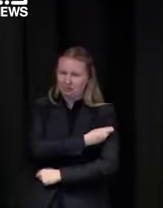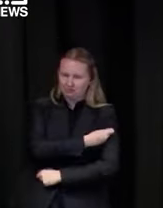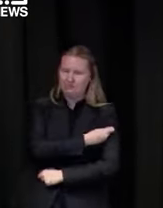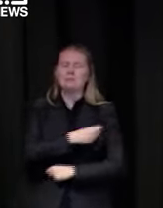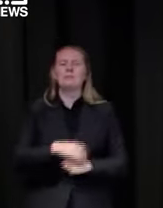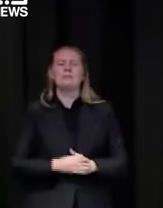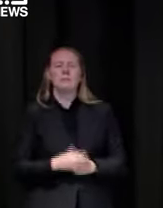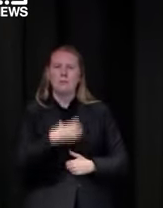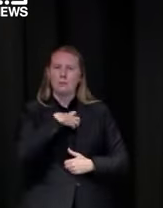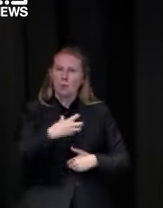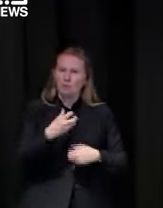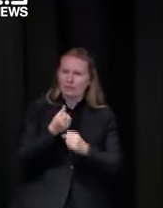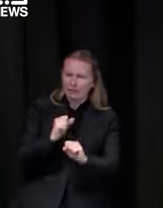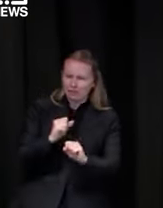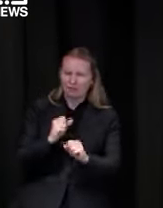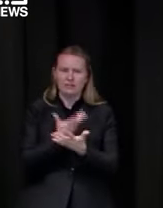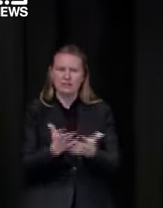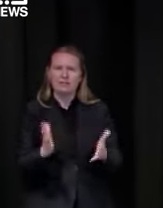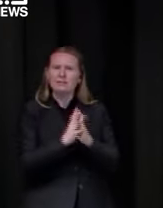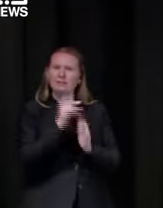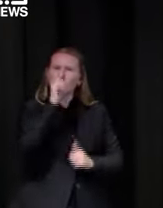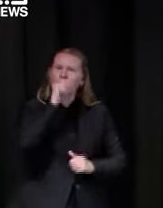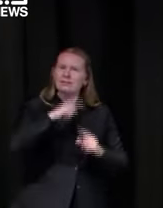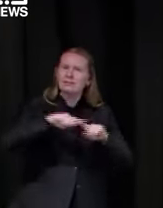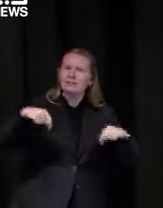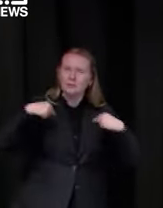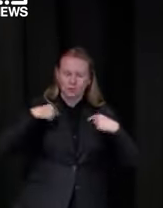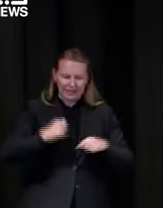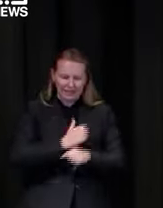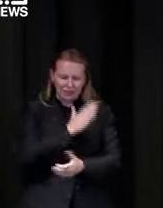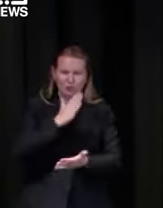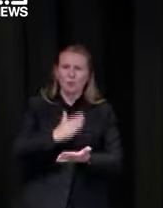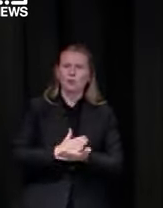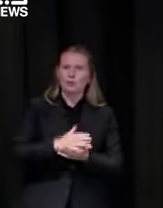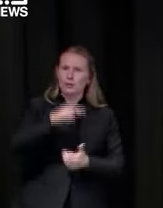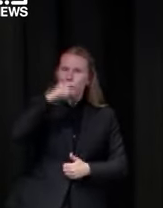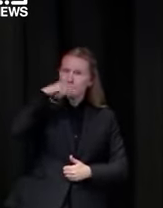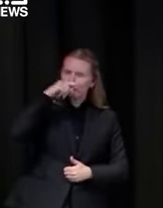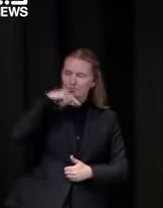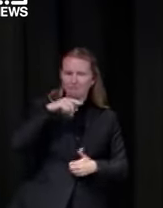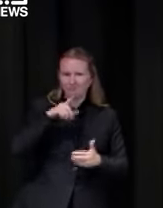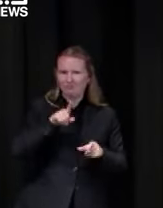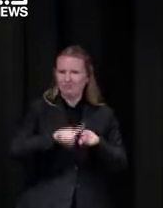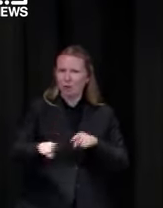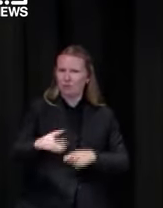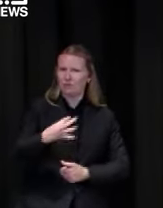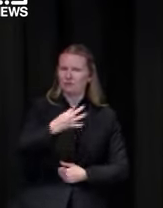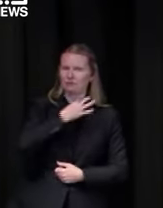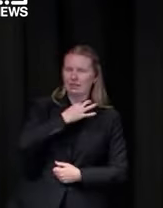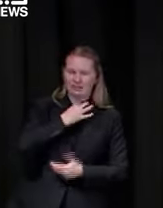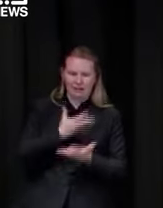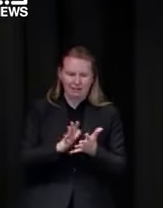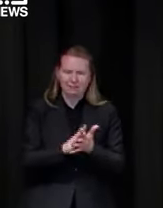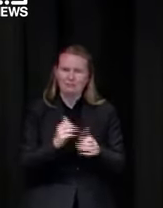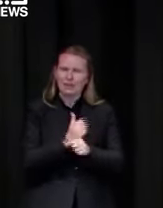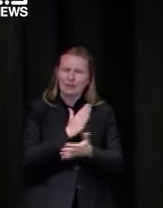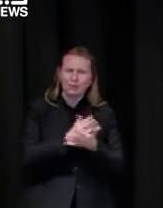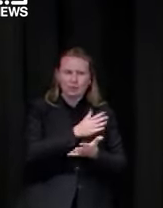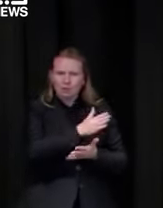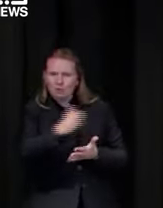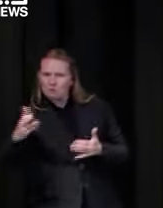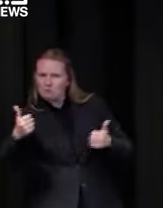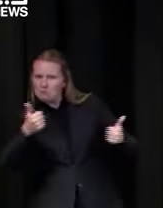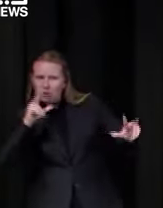targeting or be able to distribute a lot more vaccines to those who are most at risk of contracting and transmitting the virus question will be